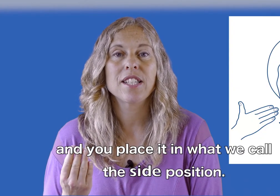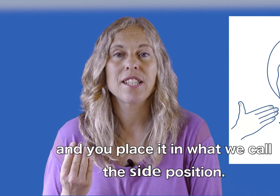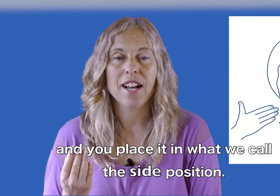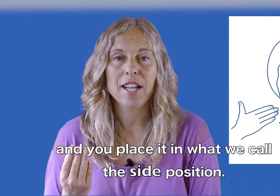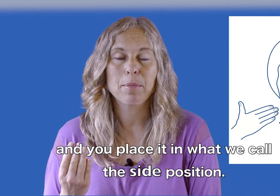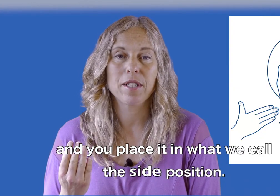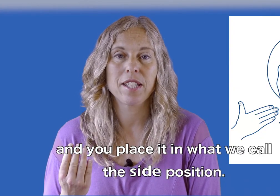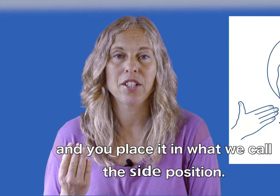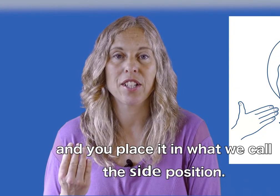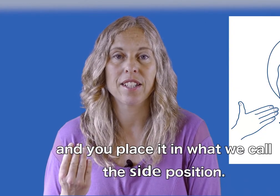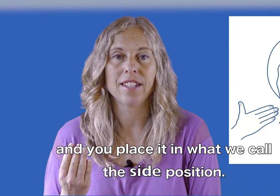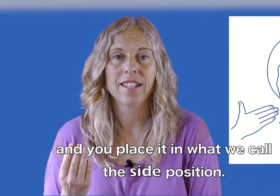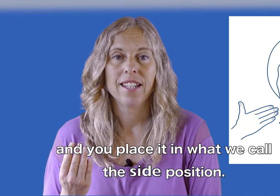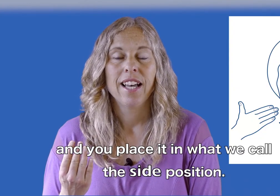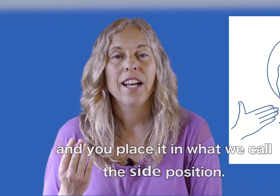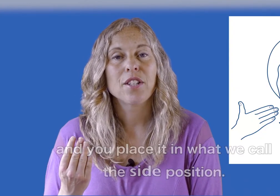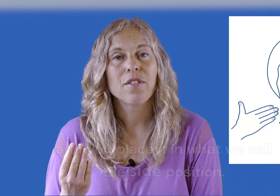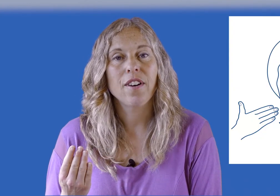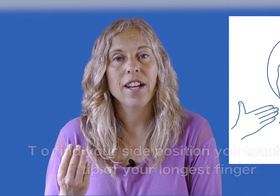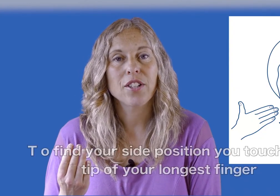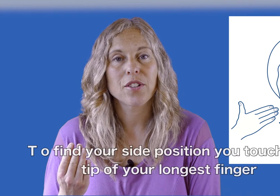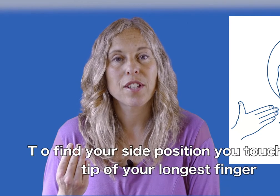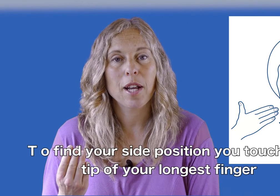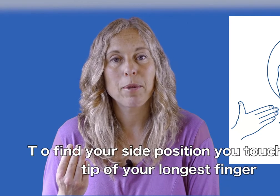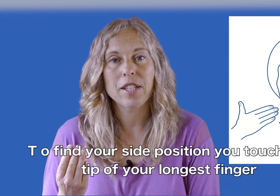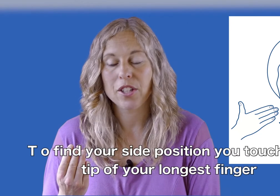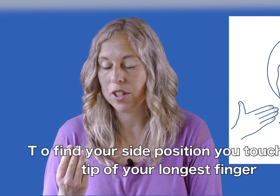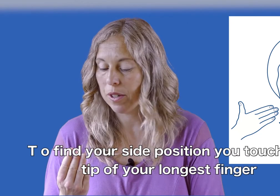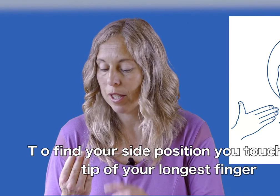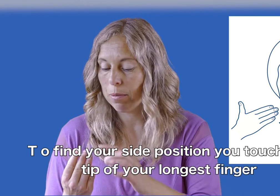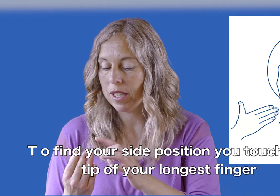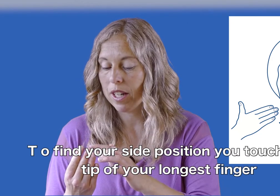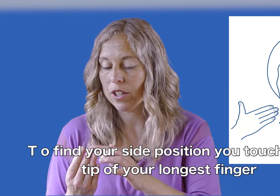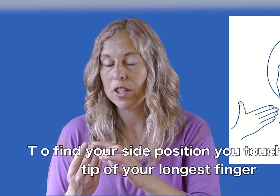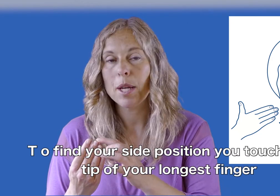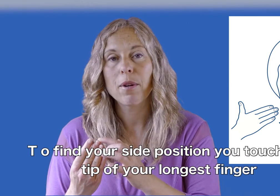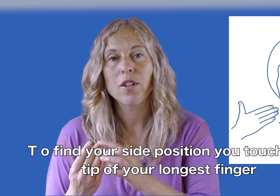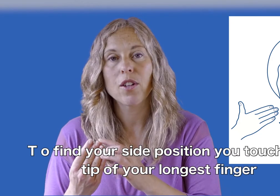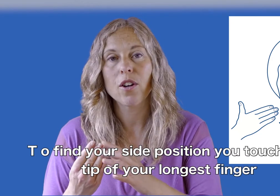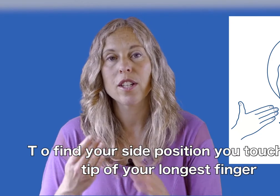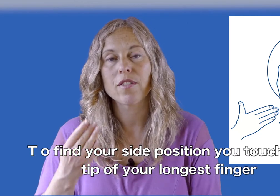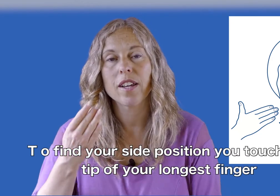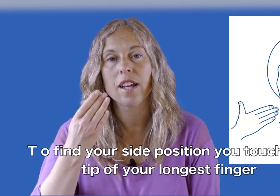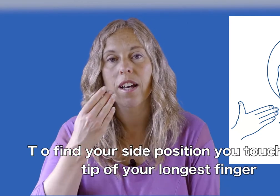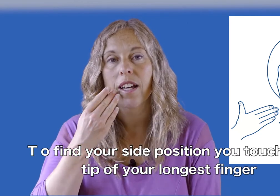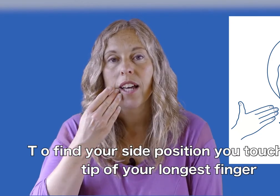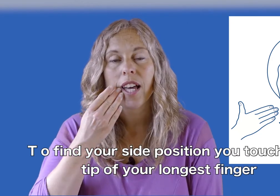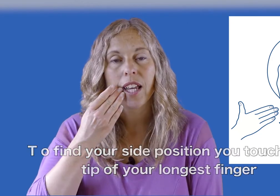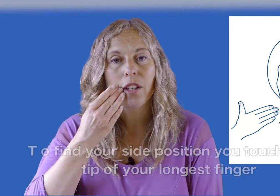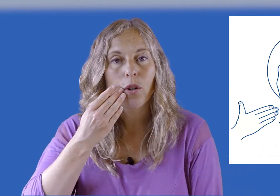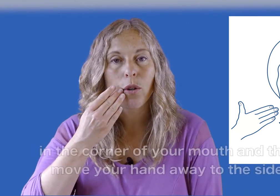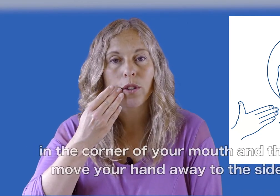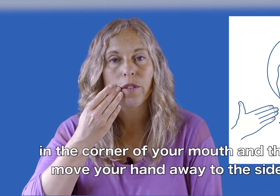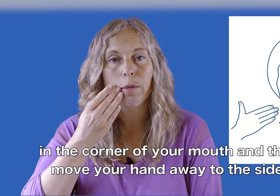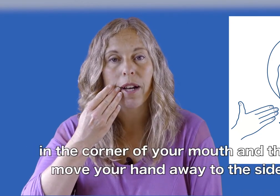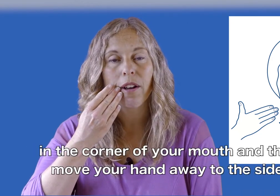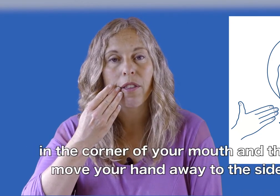side position. And to find your side position, you simply touch the tip of your longest finger in the corner of your mouth